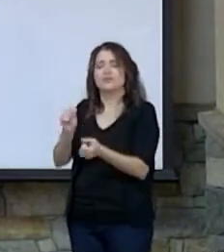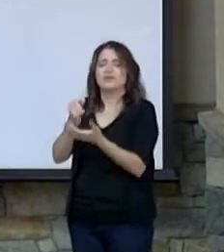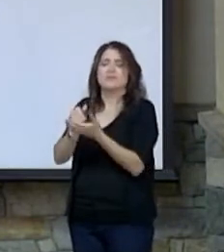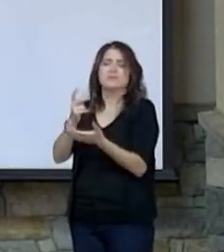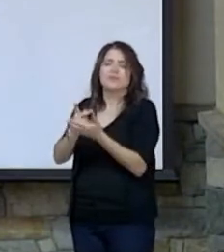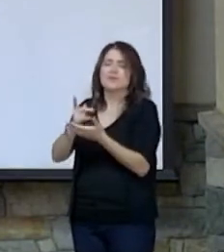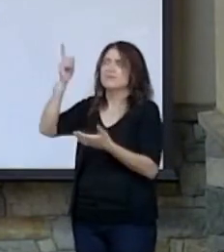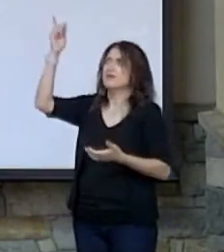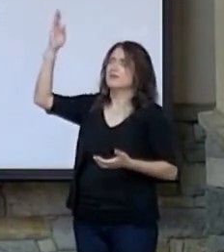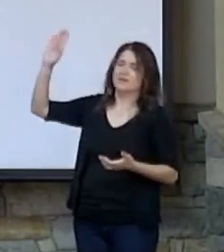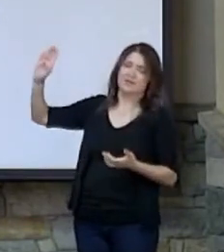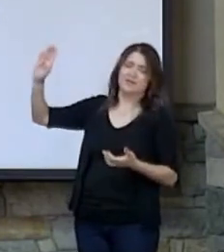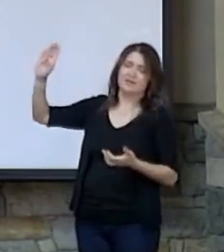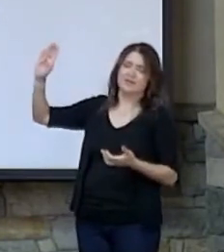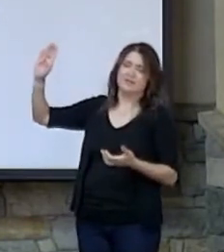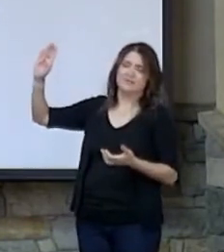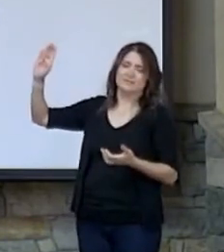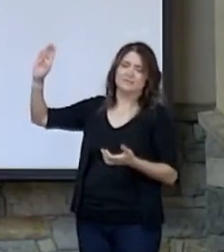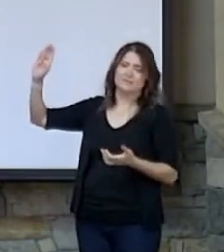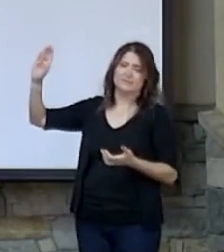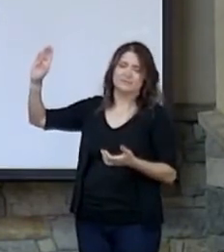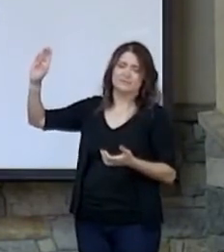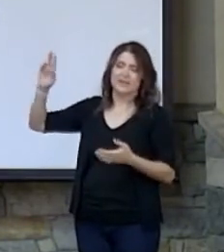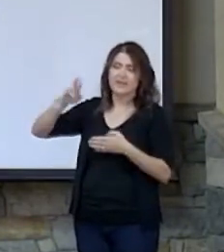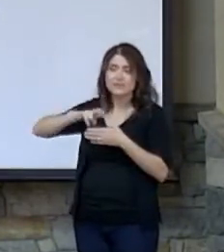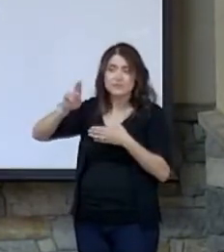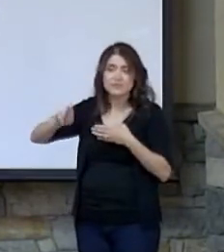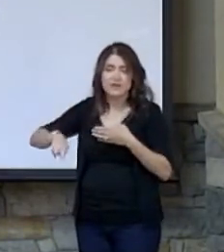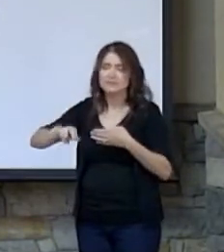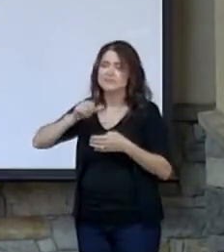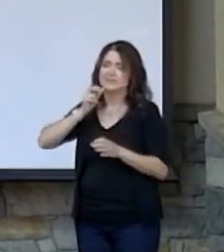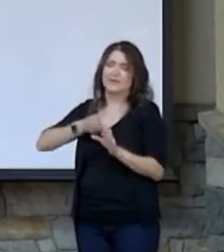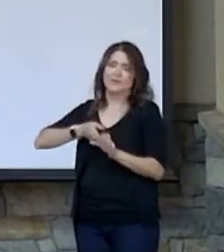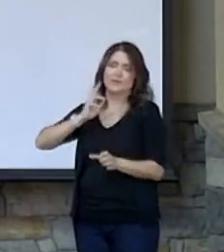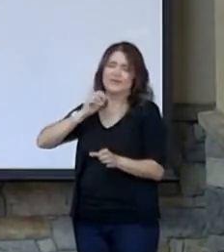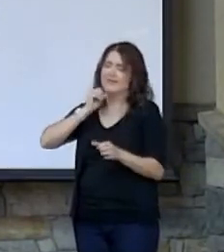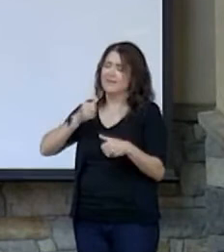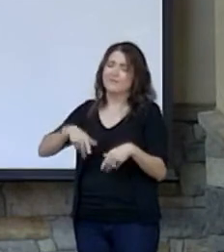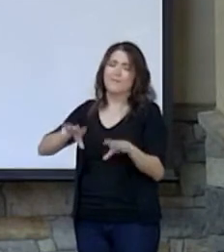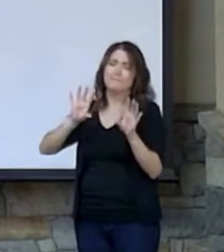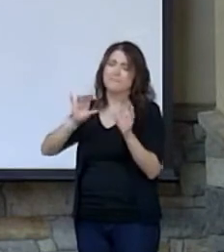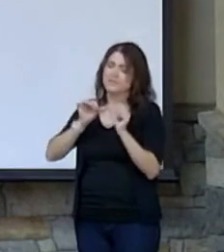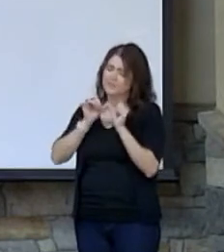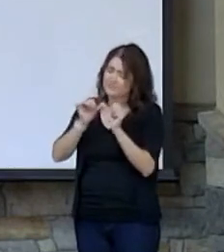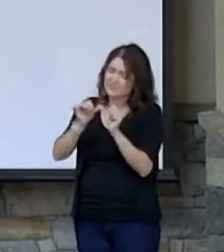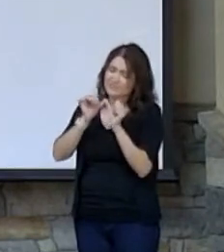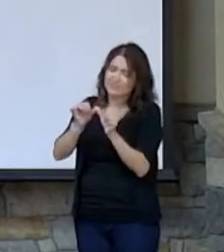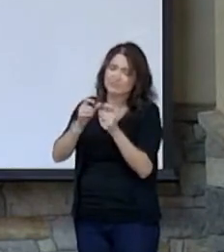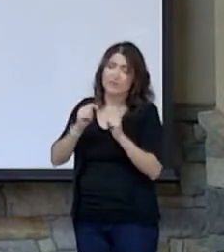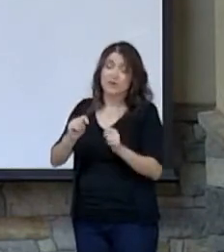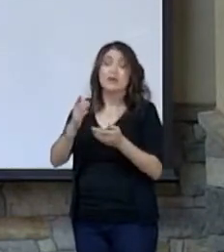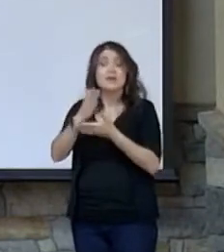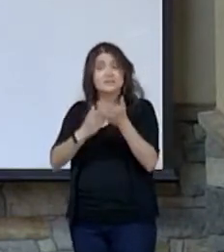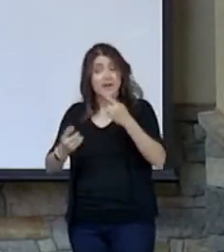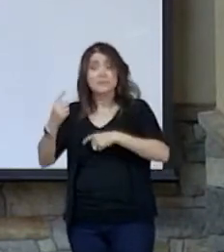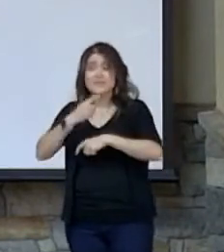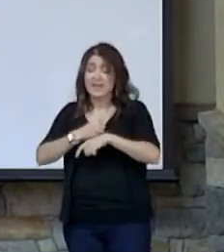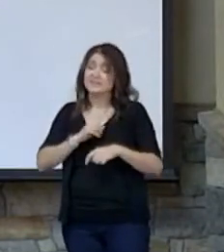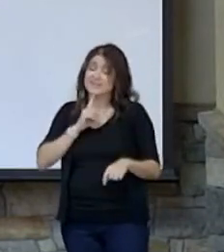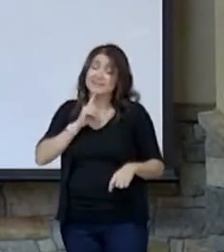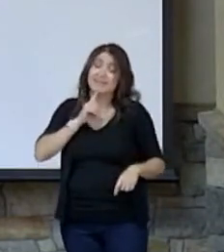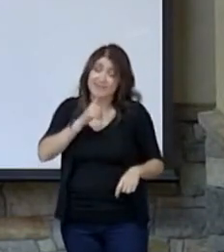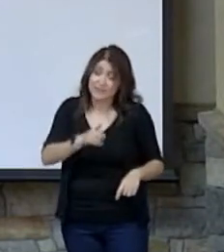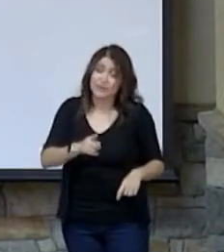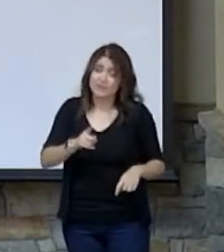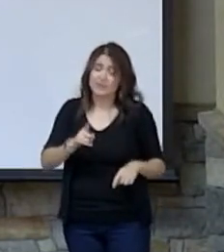And as a result, we don't quit. We don't give up. We keep trying. Some days it's literally one foot in